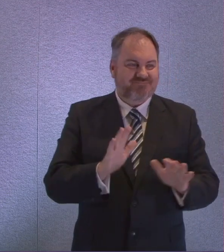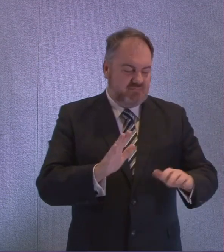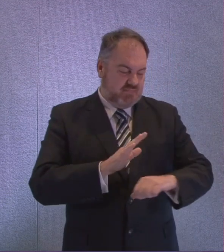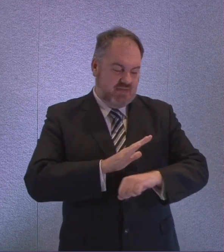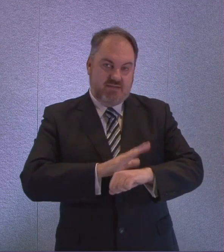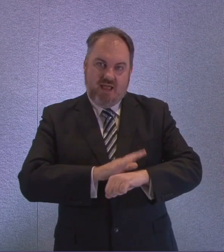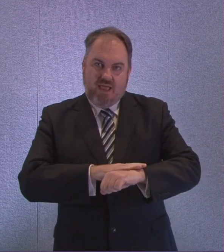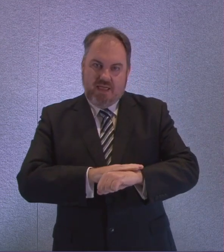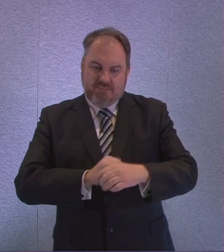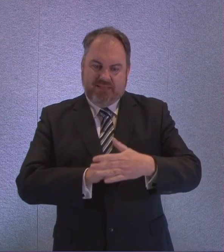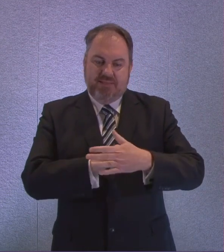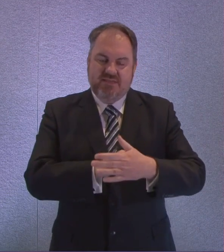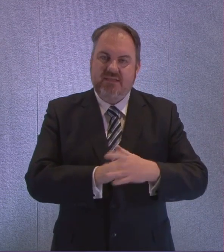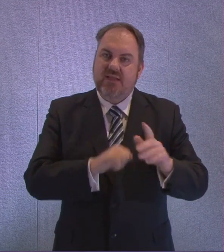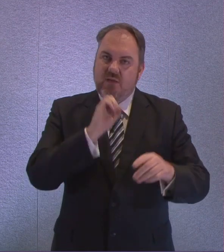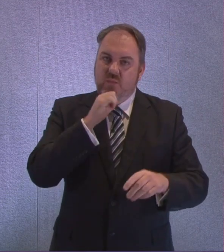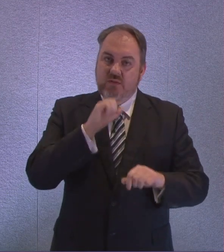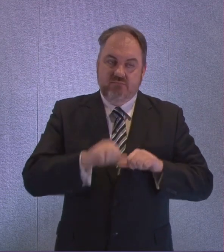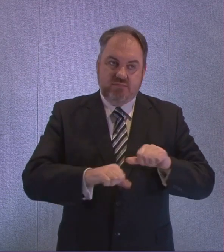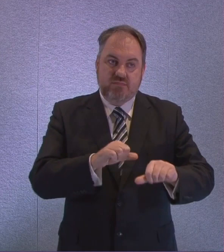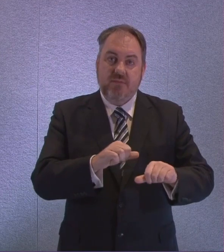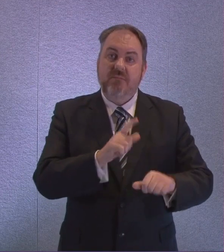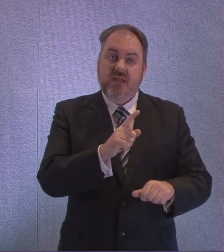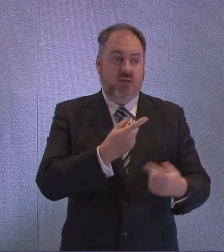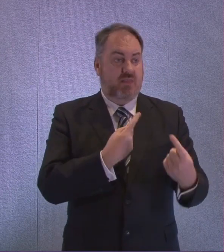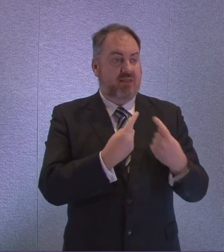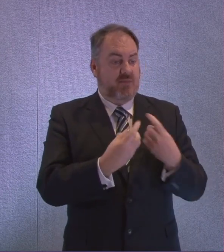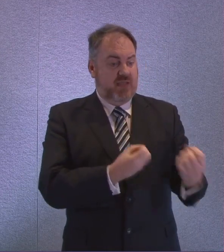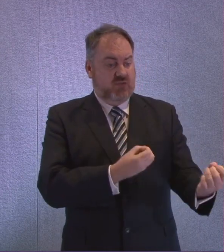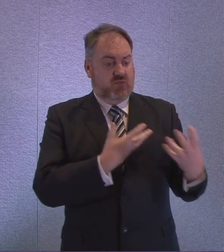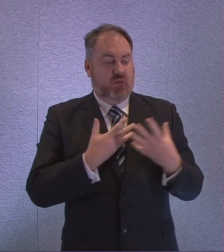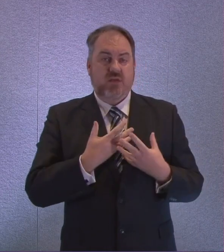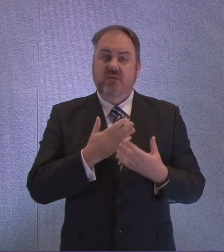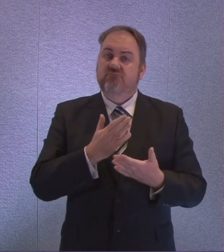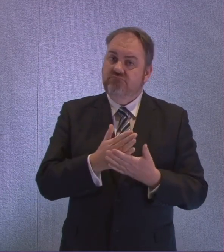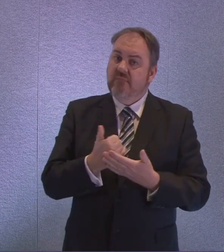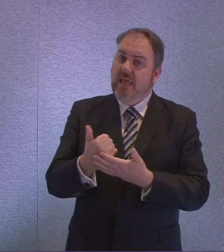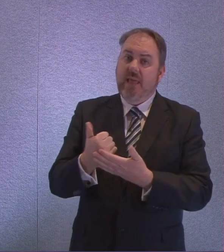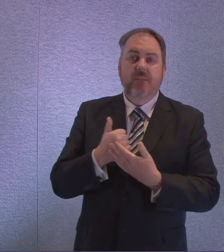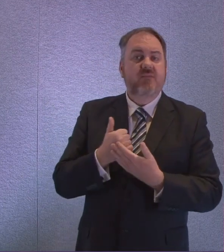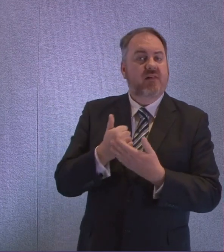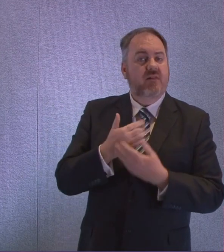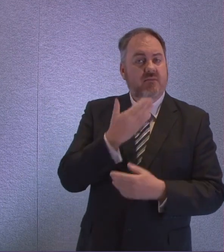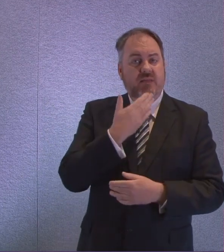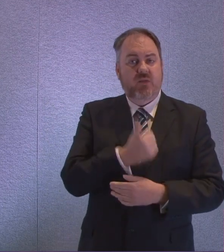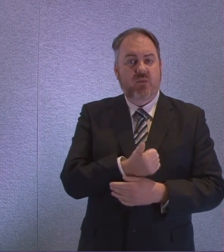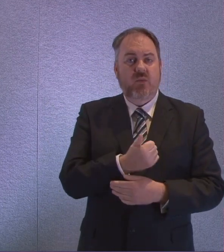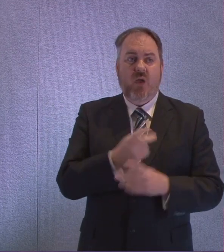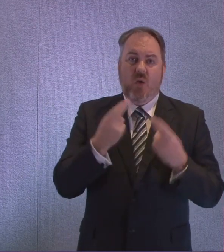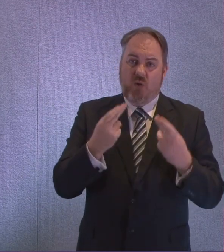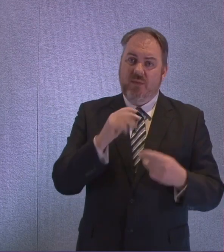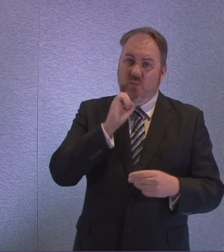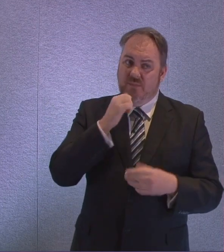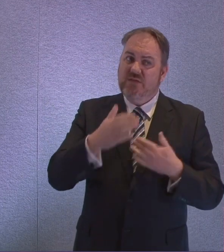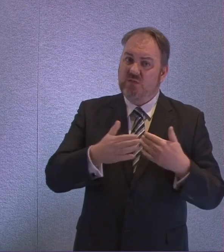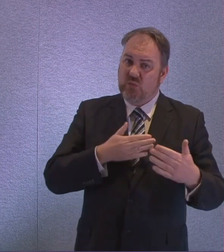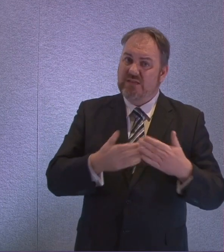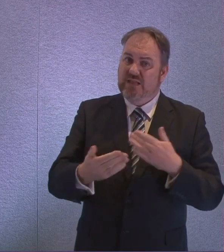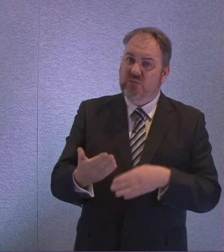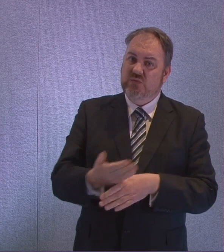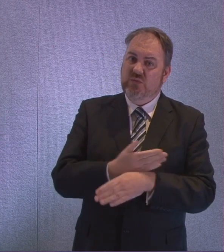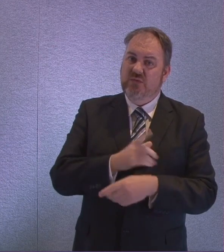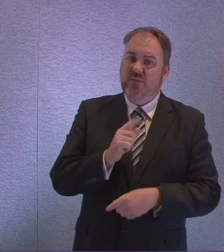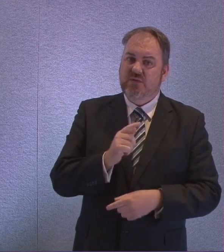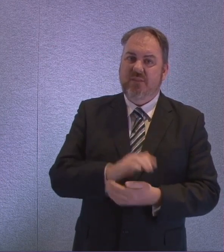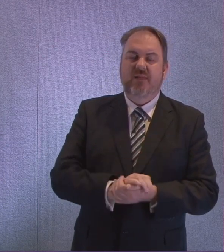presiding officers, so I'll move swiftly on. But that was some very helpful information in there, First Minister, and I just hope that all of that can be put in place quickly. When